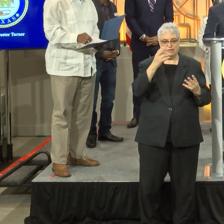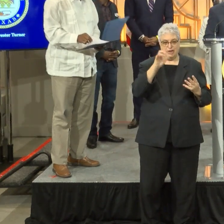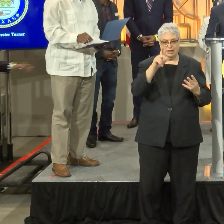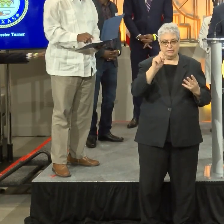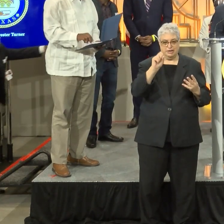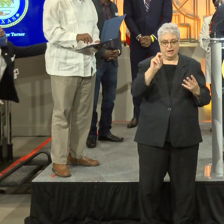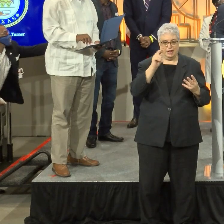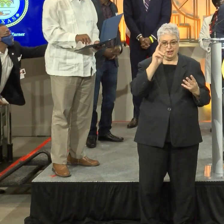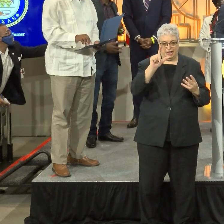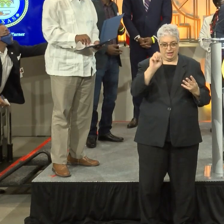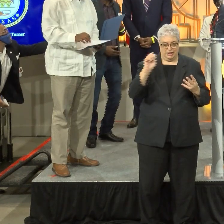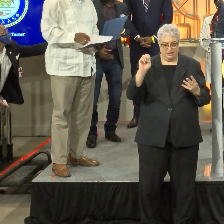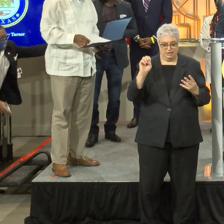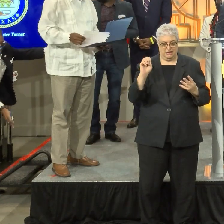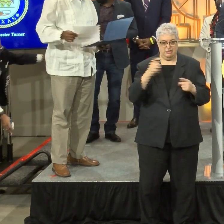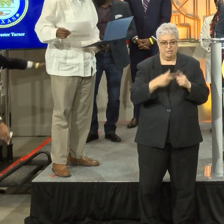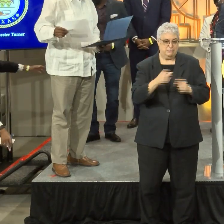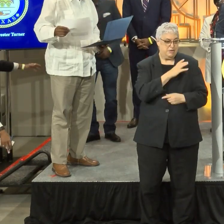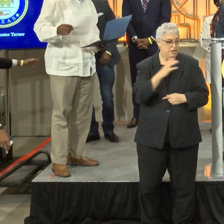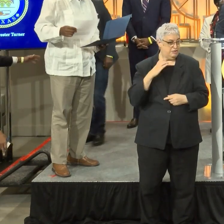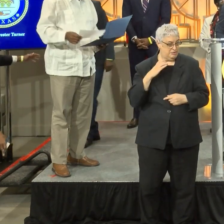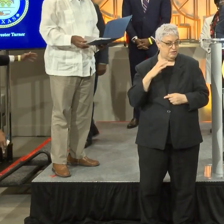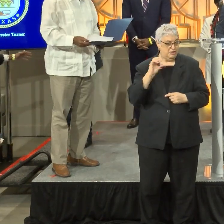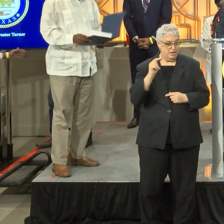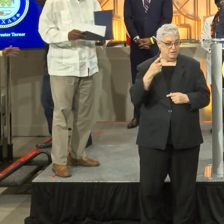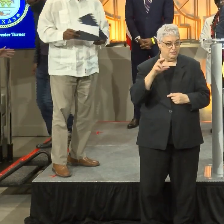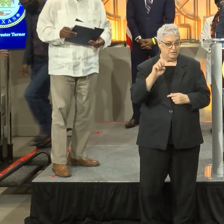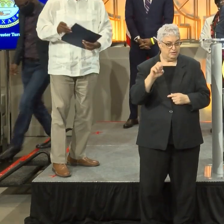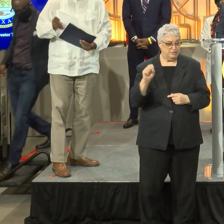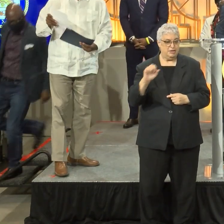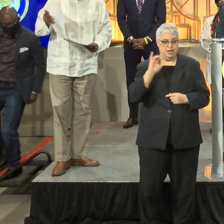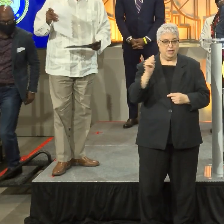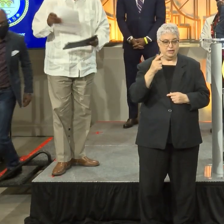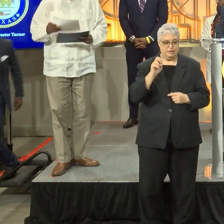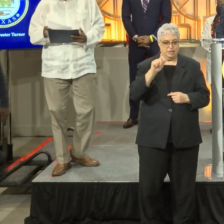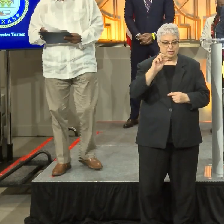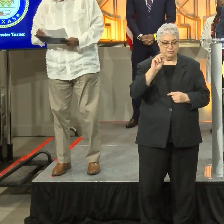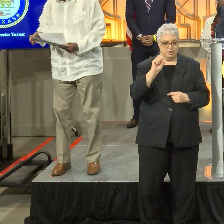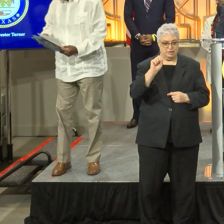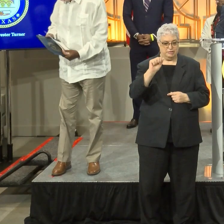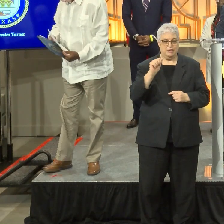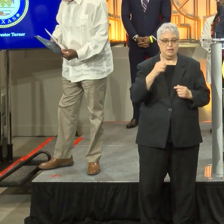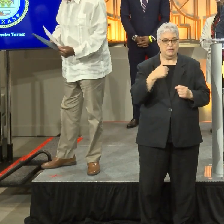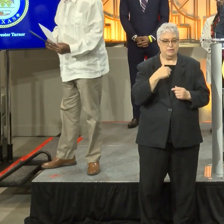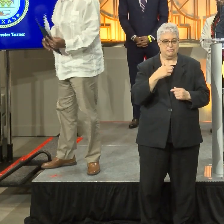is present as well. And then there's Angelica Raza from Mi Familia,